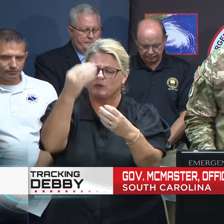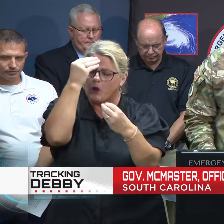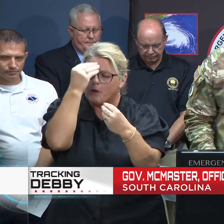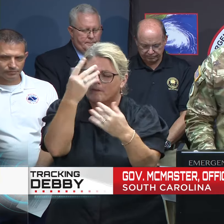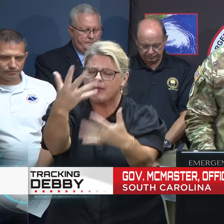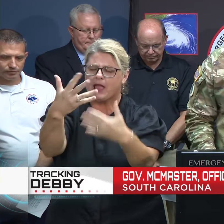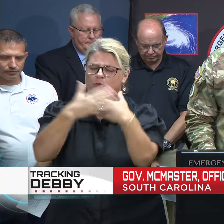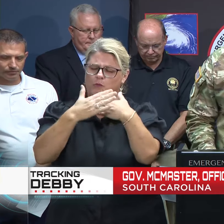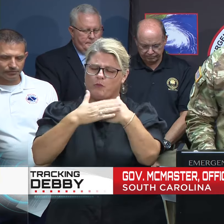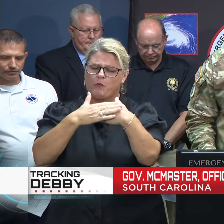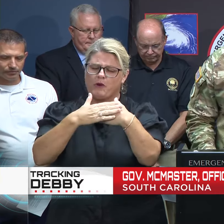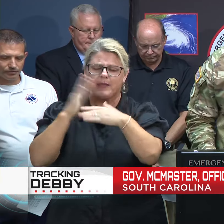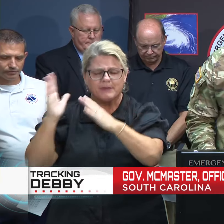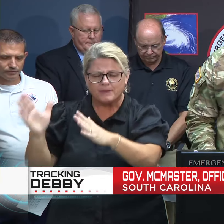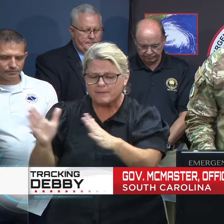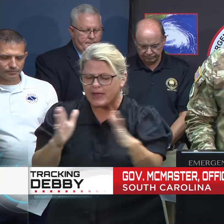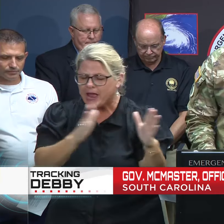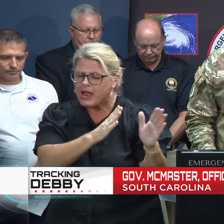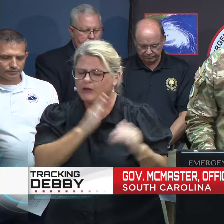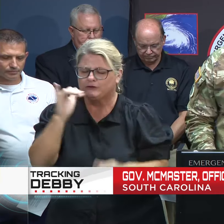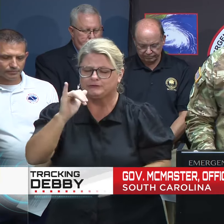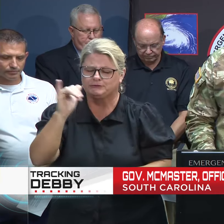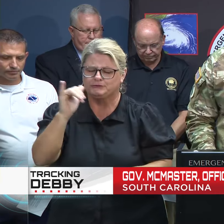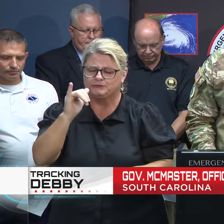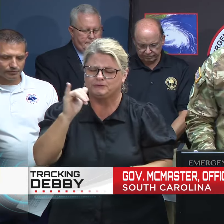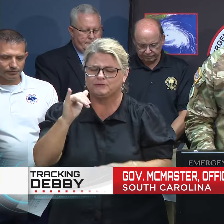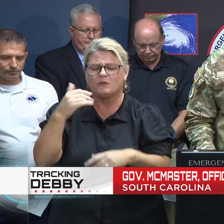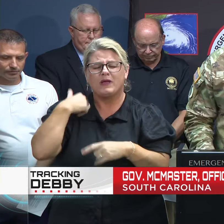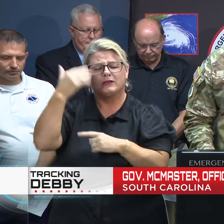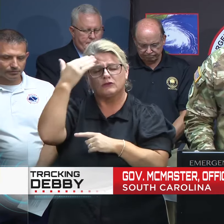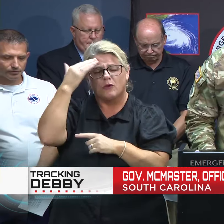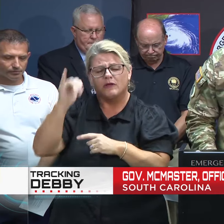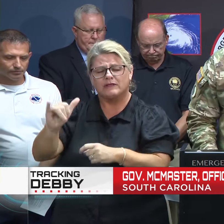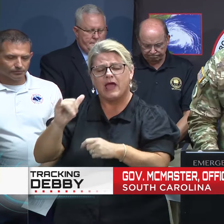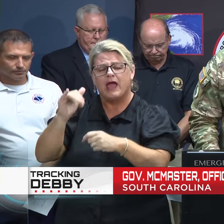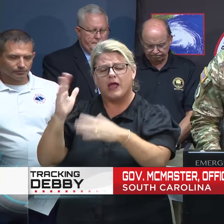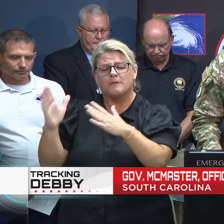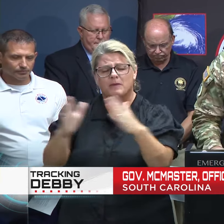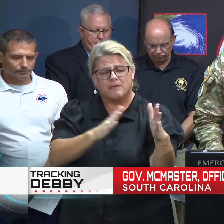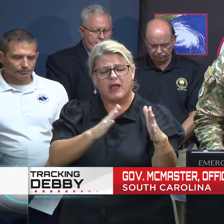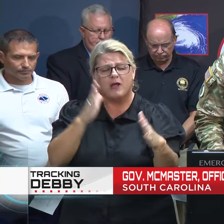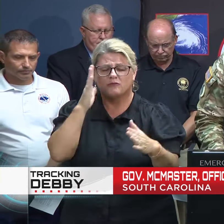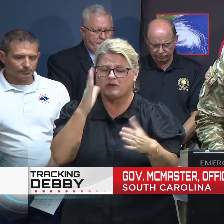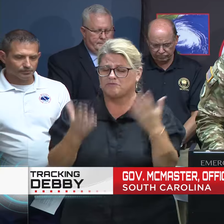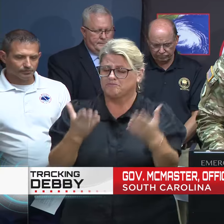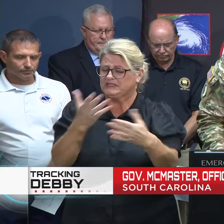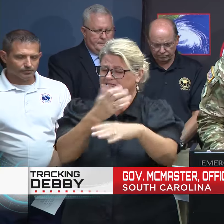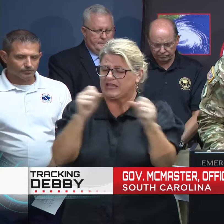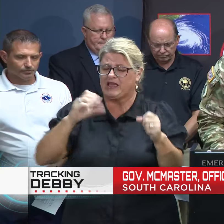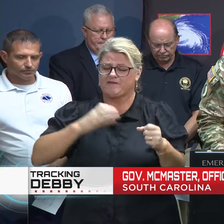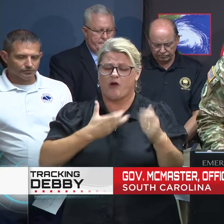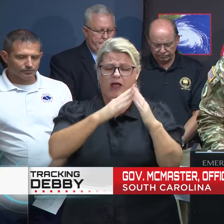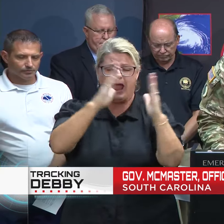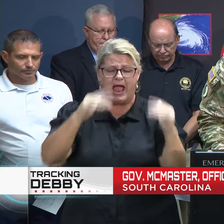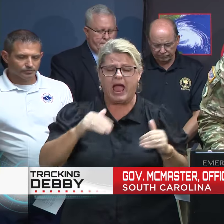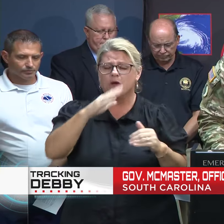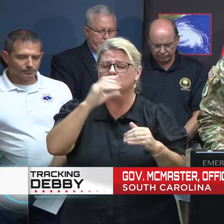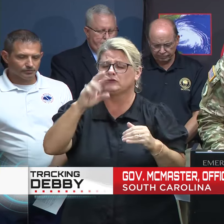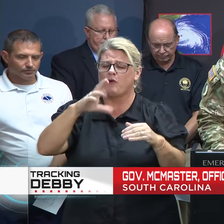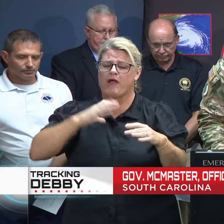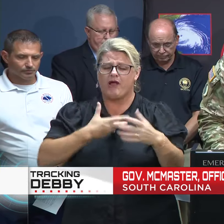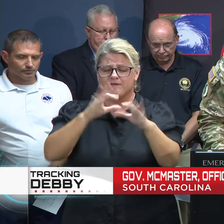and be prepared. Those preparations may help to save our household or the household of others.